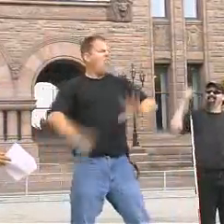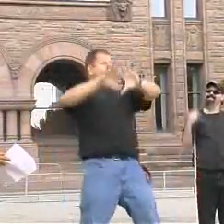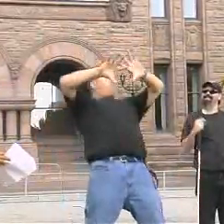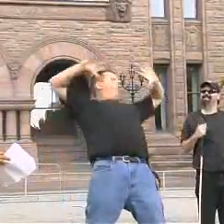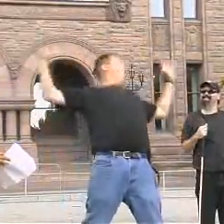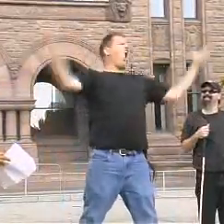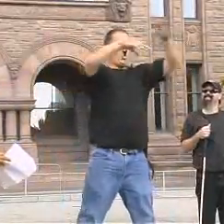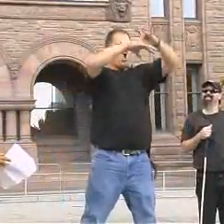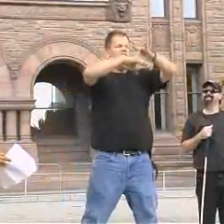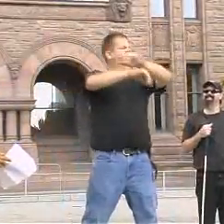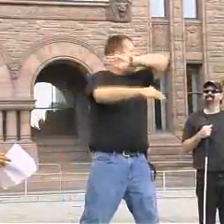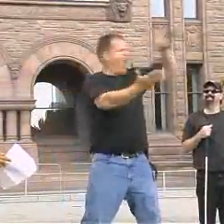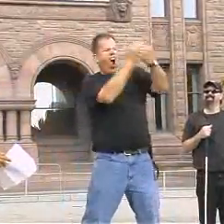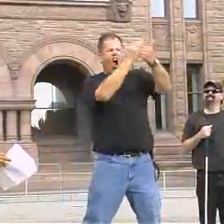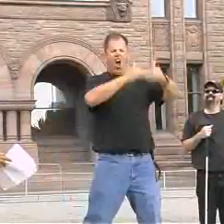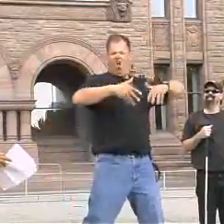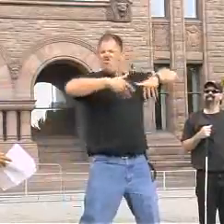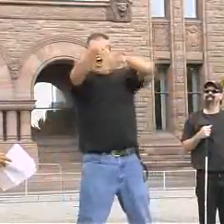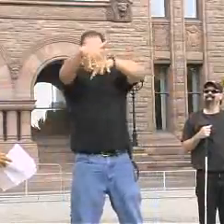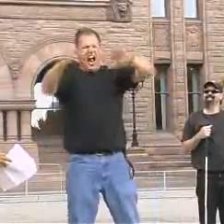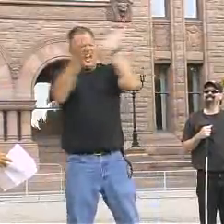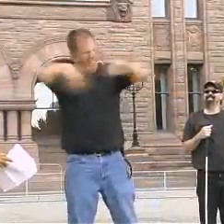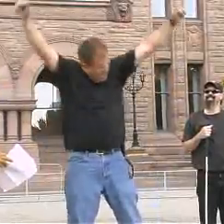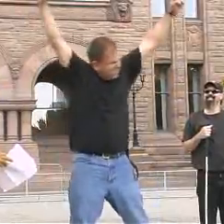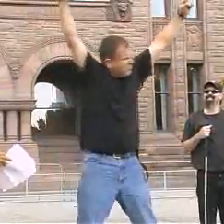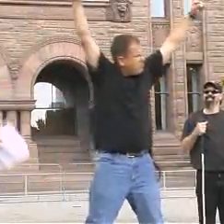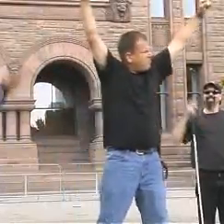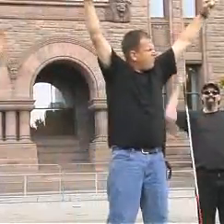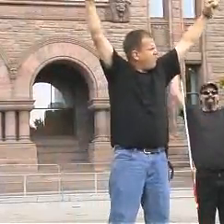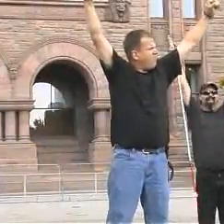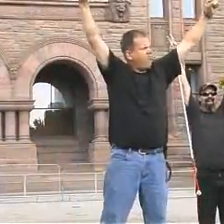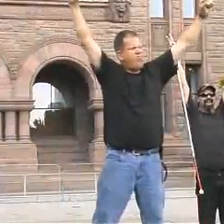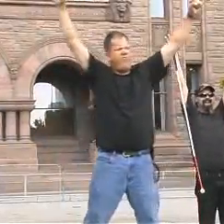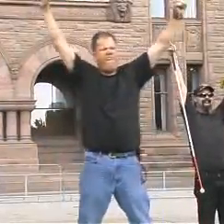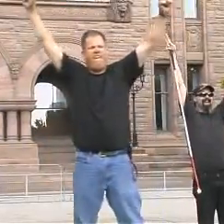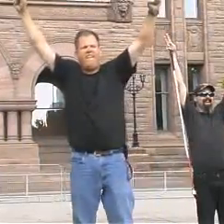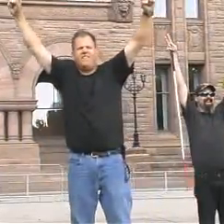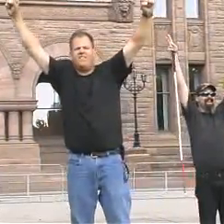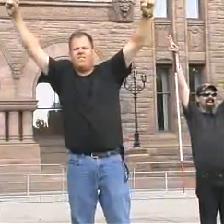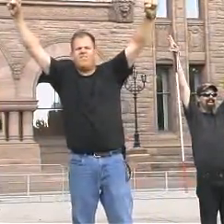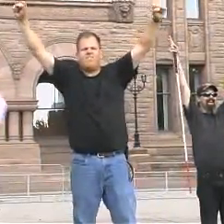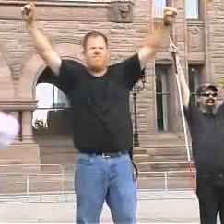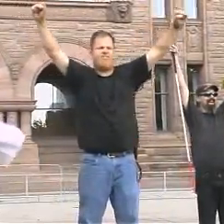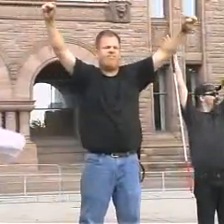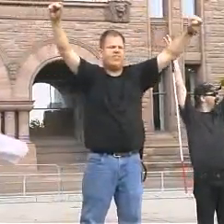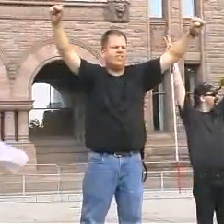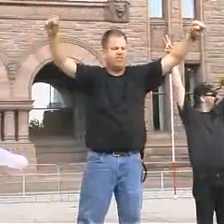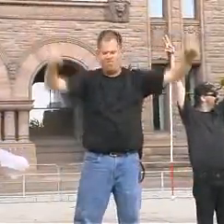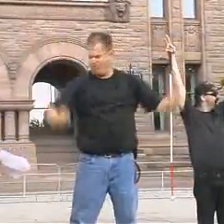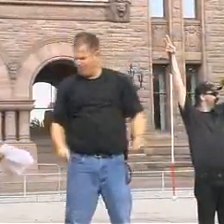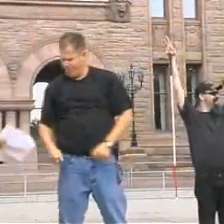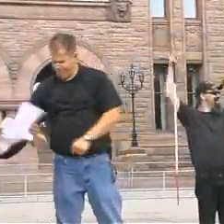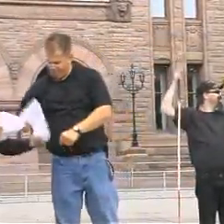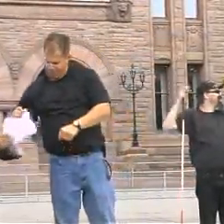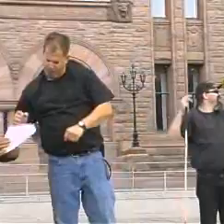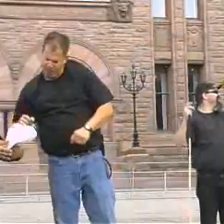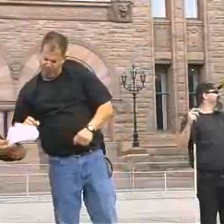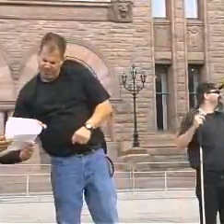And what's that tell you? The whole world is gathering and rallying today.